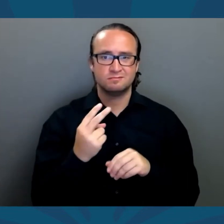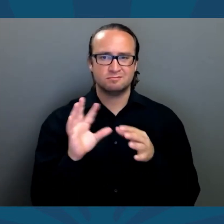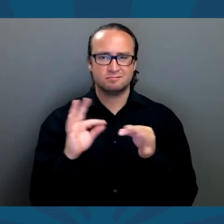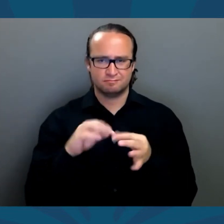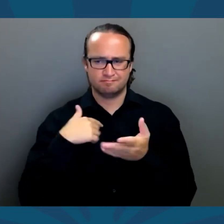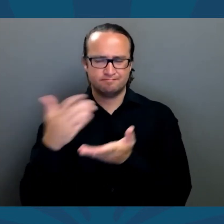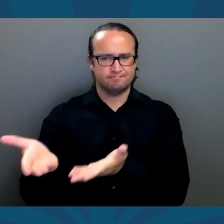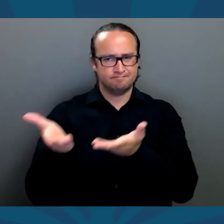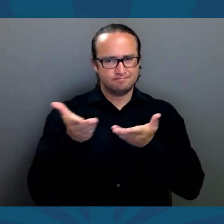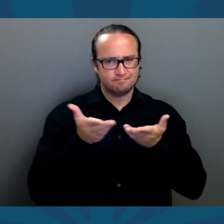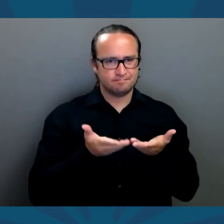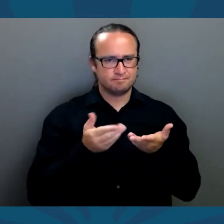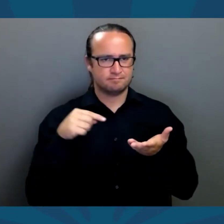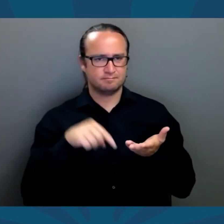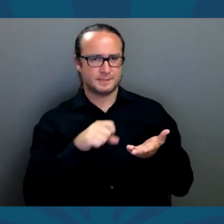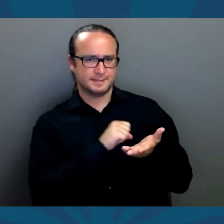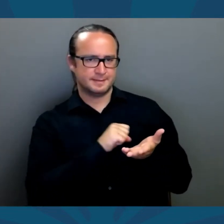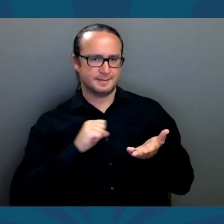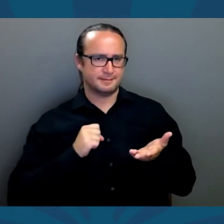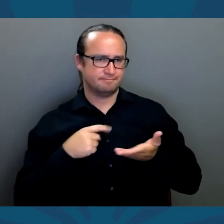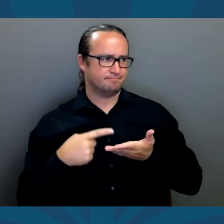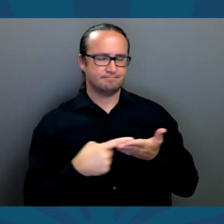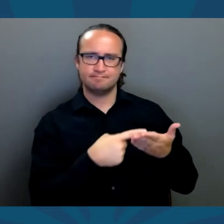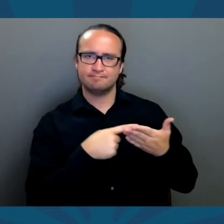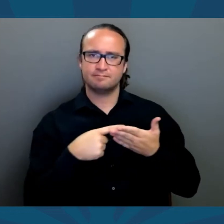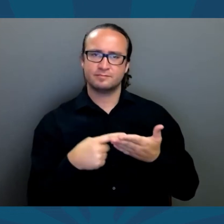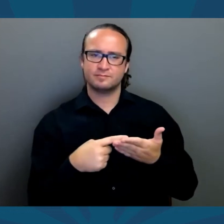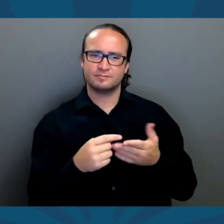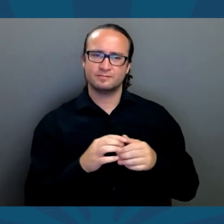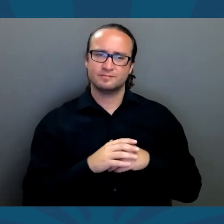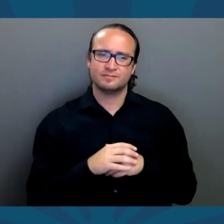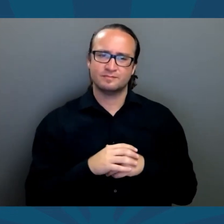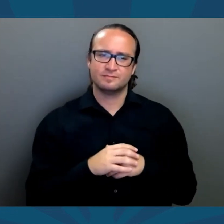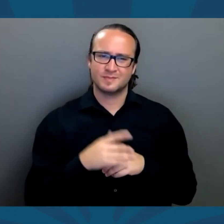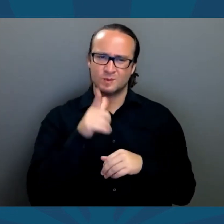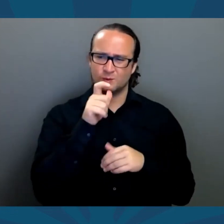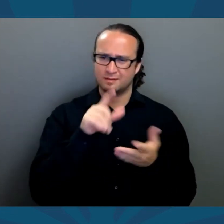These are the voices I have sought to bring with me into the Senate.